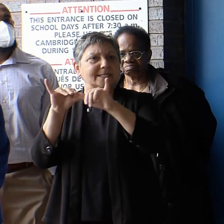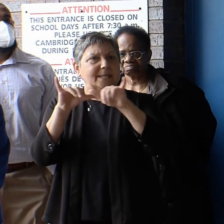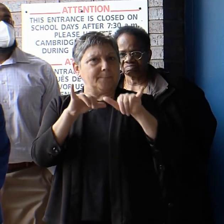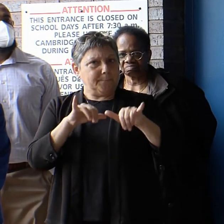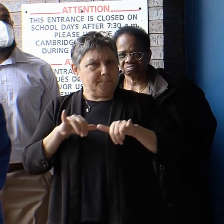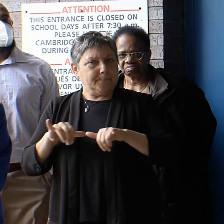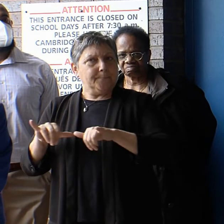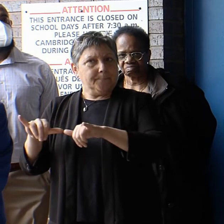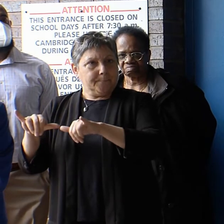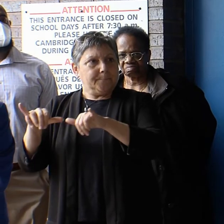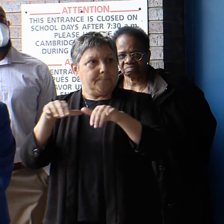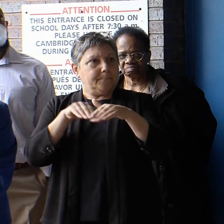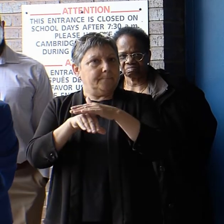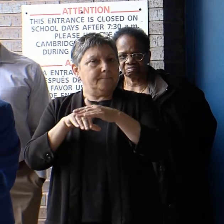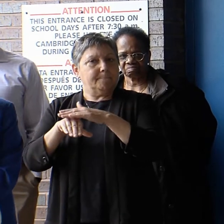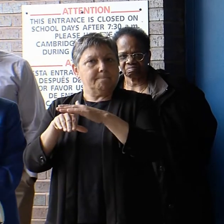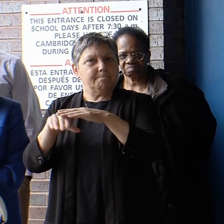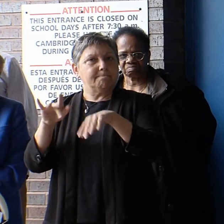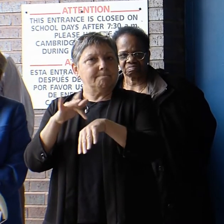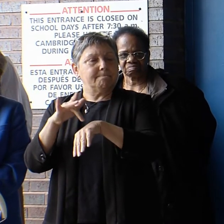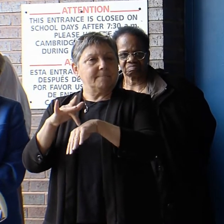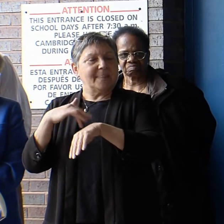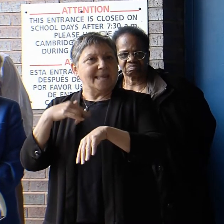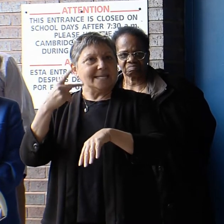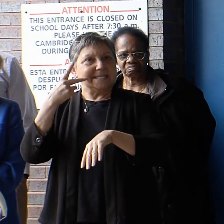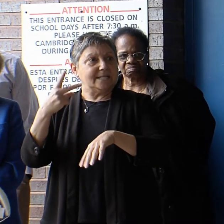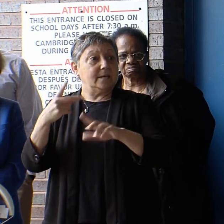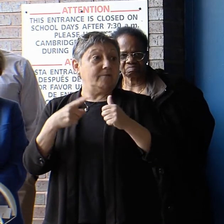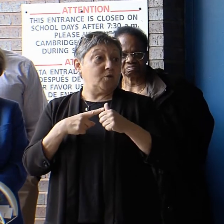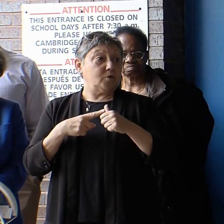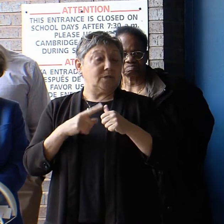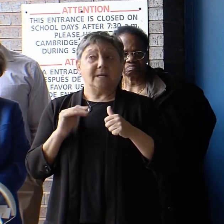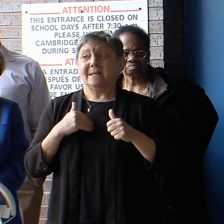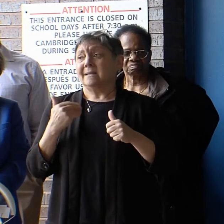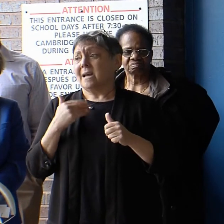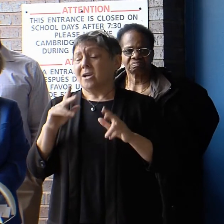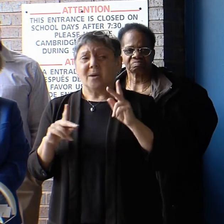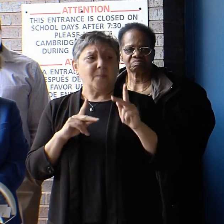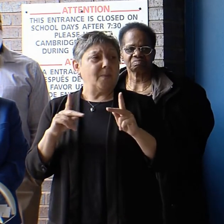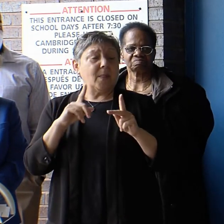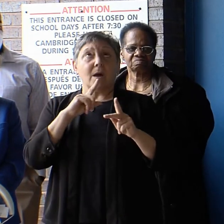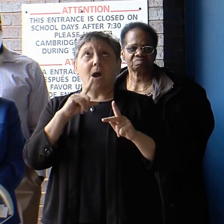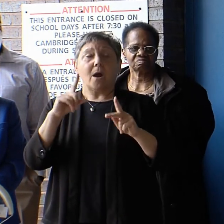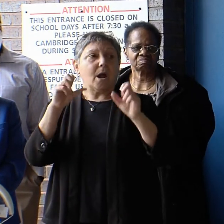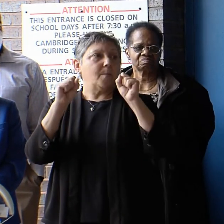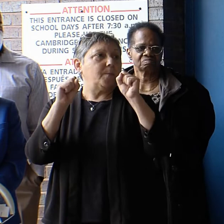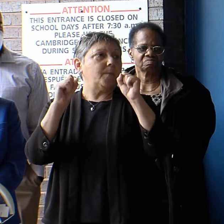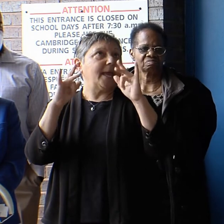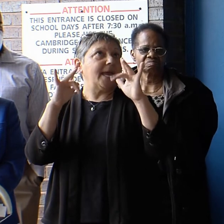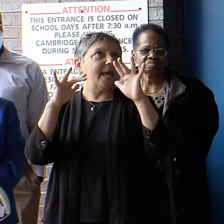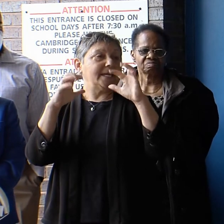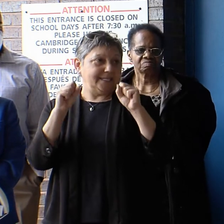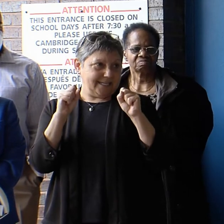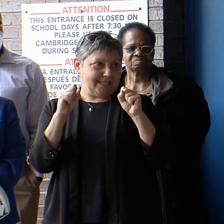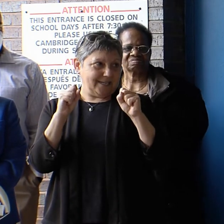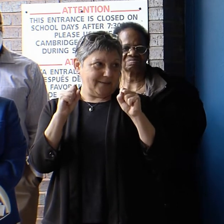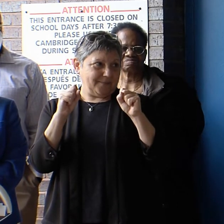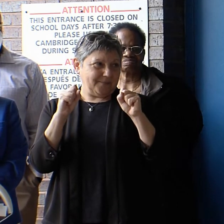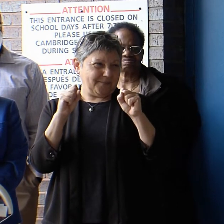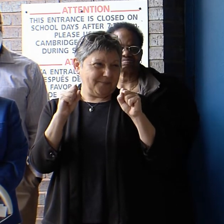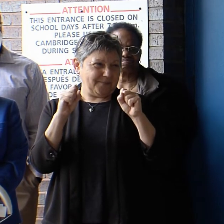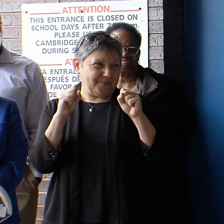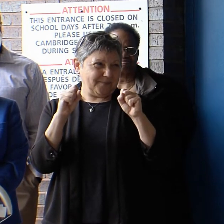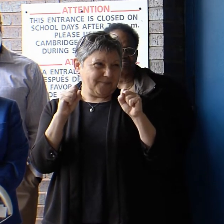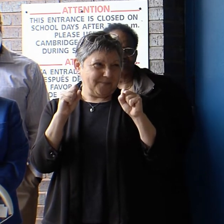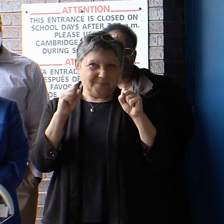that I get the chance to do. One is how amazing our young people are. And I love looking